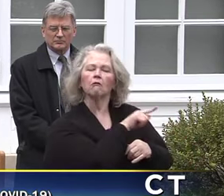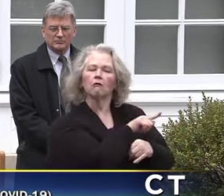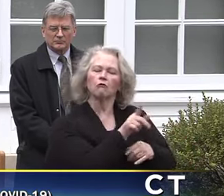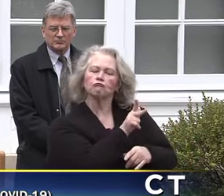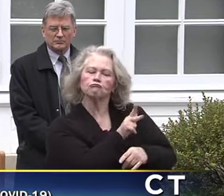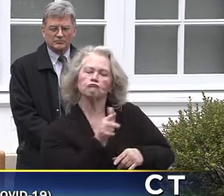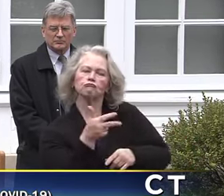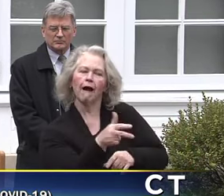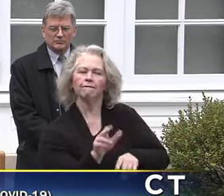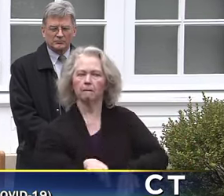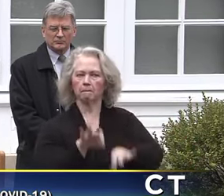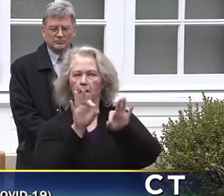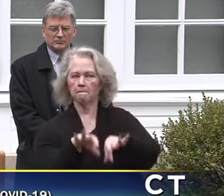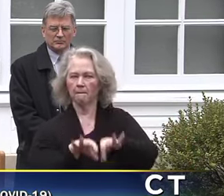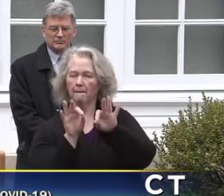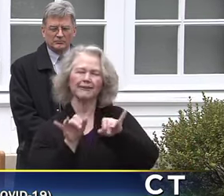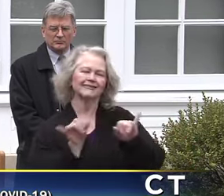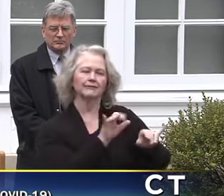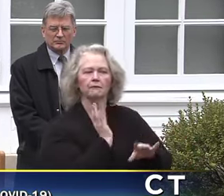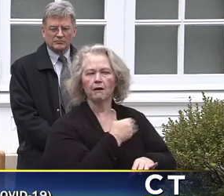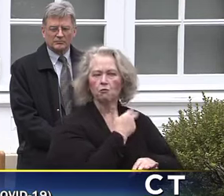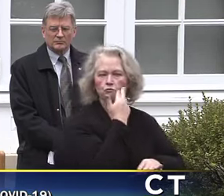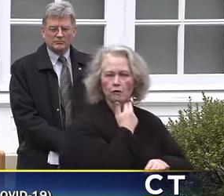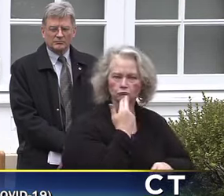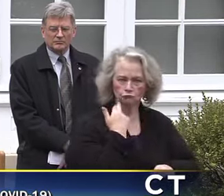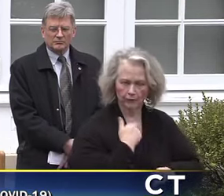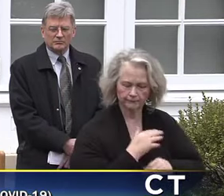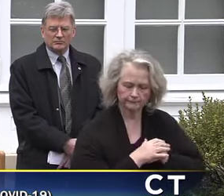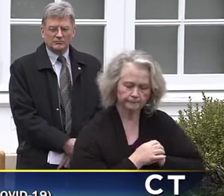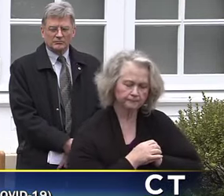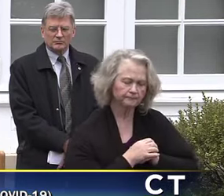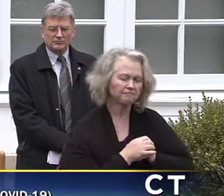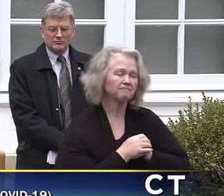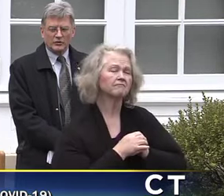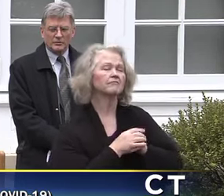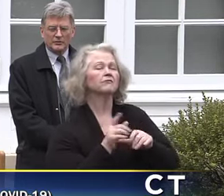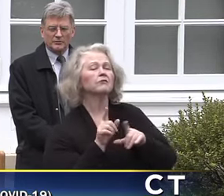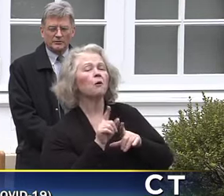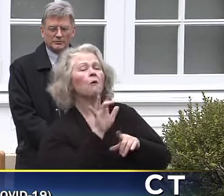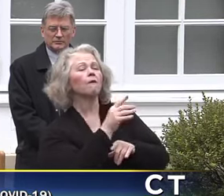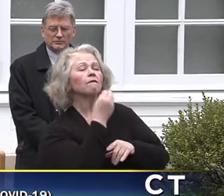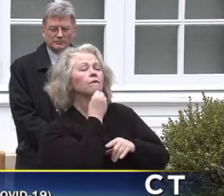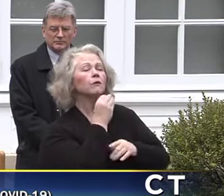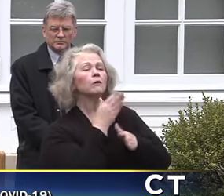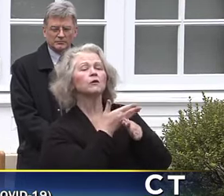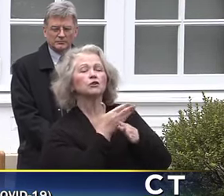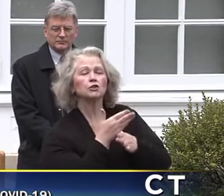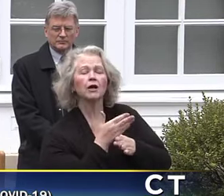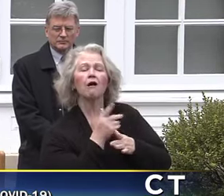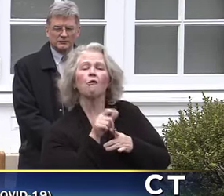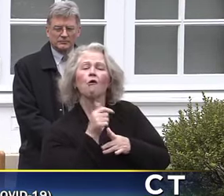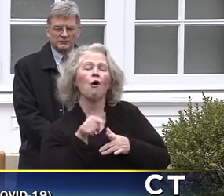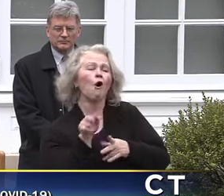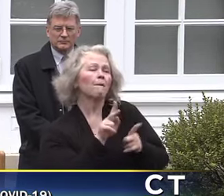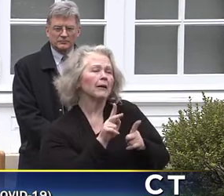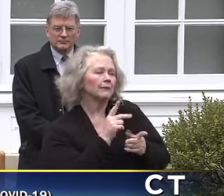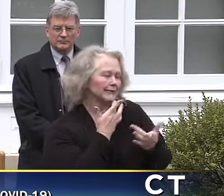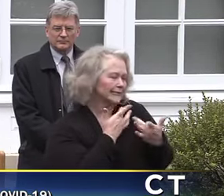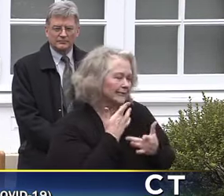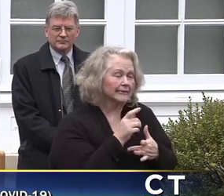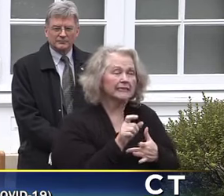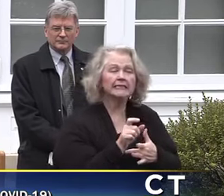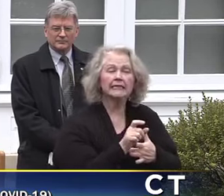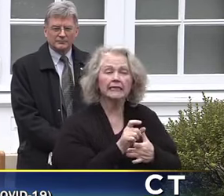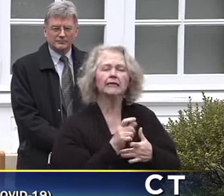same way as we're trying to do the restaurants. In addition, when it comes to food share and others who may be in need, we've reached